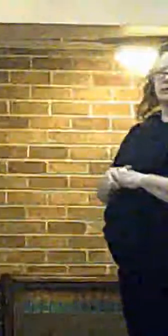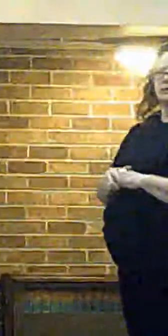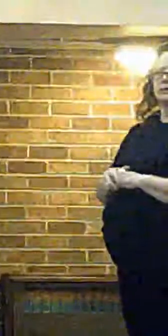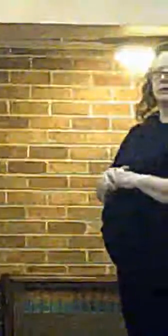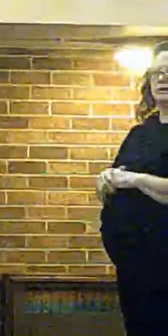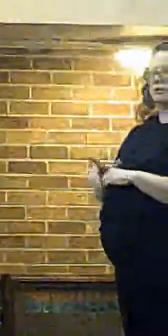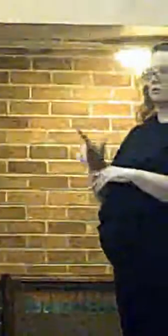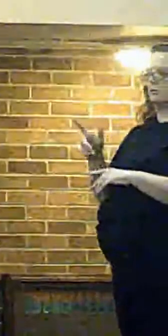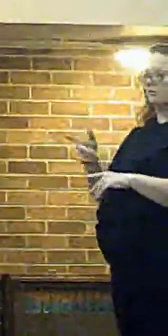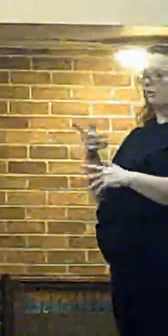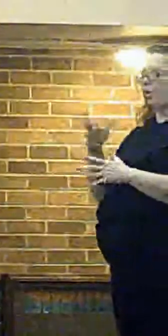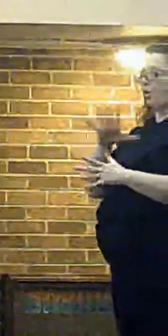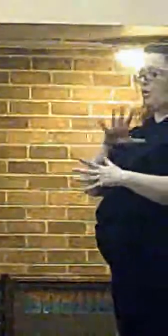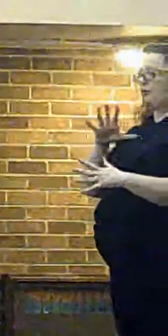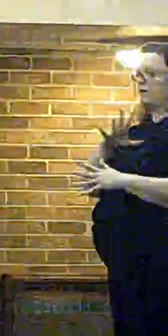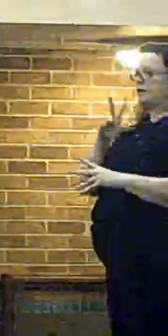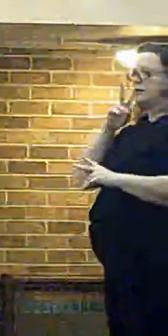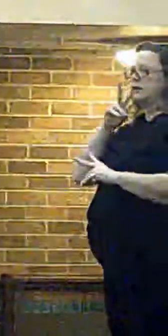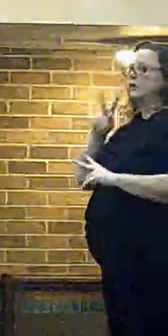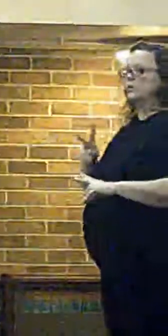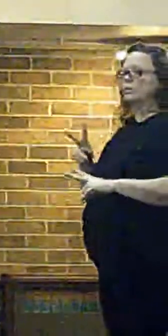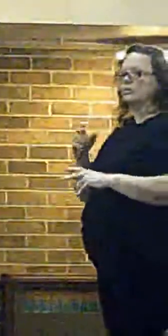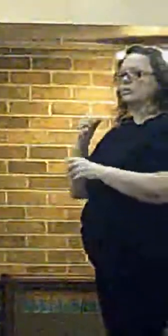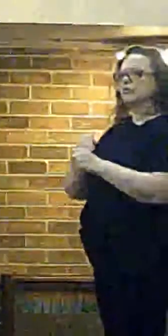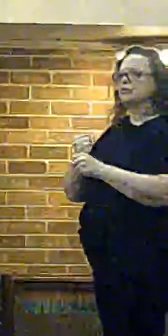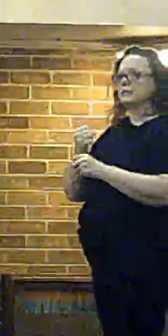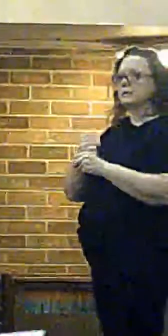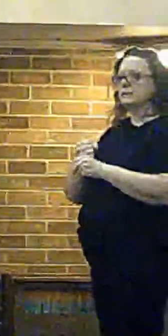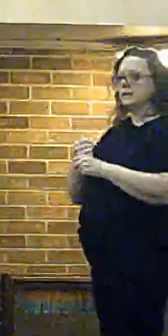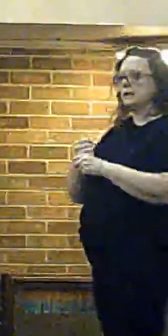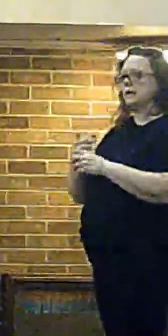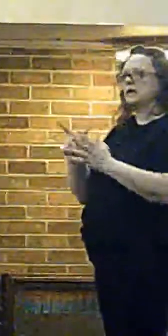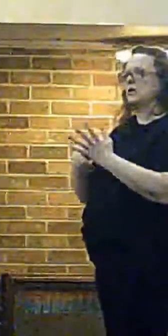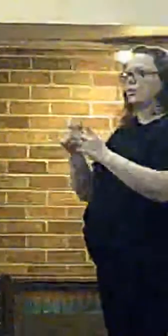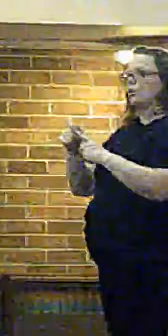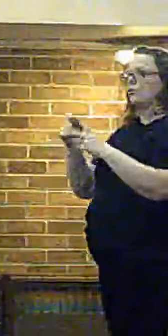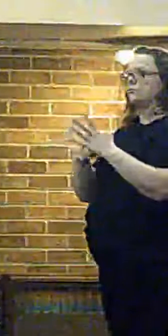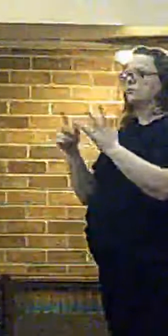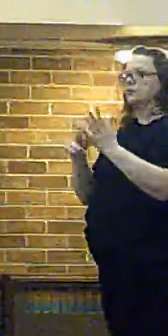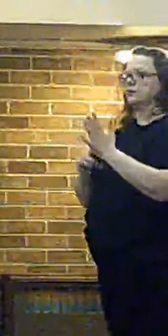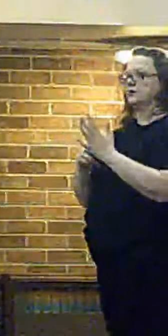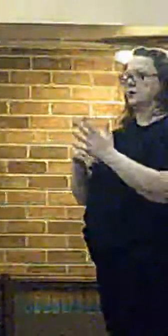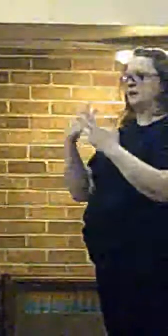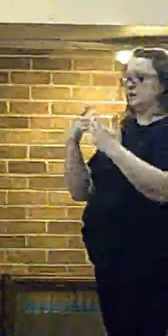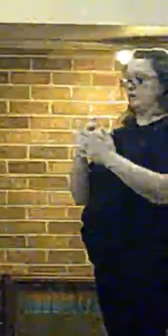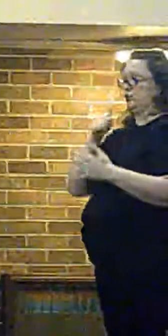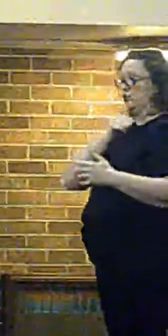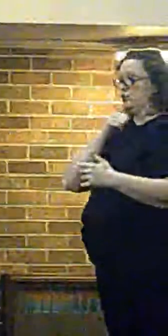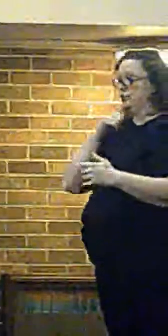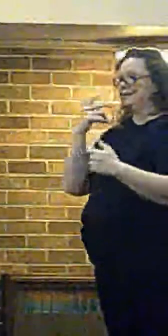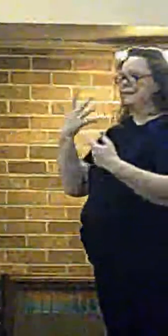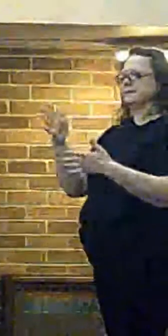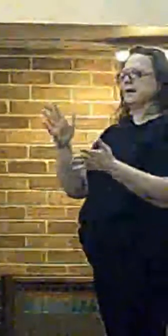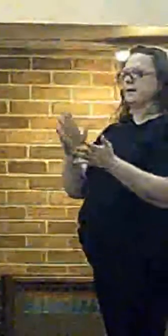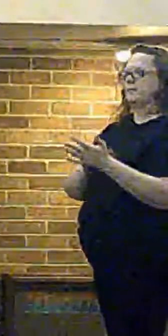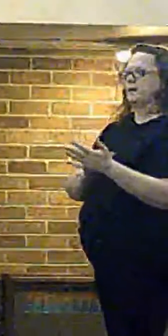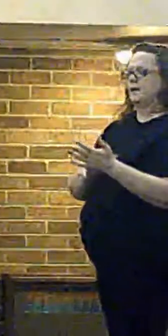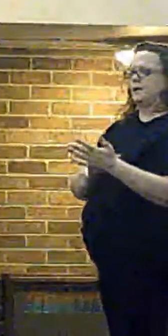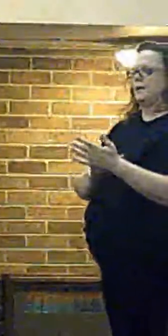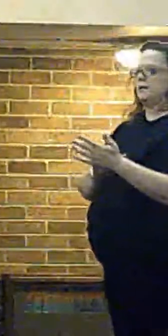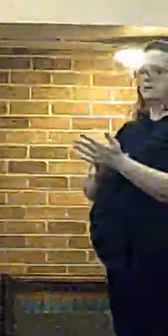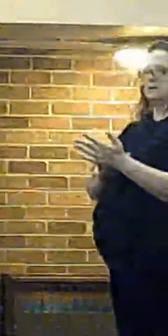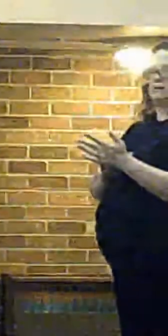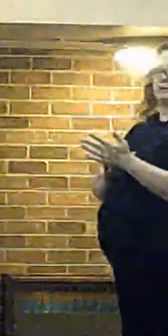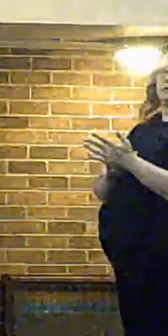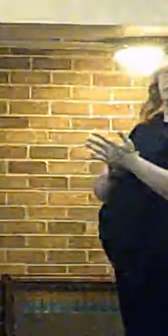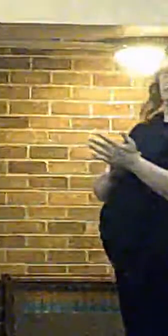and Upton. As far as I'm concerned, using the 10 minute criteria, this brings Heswell into